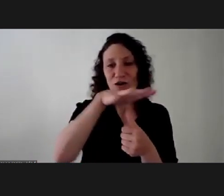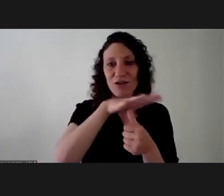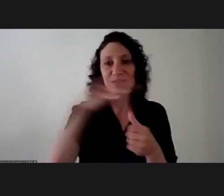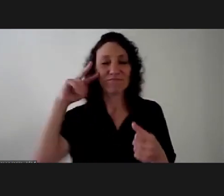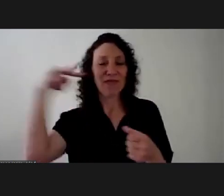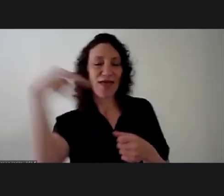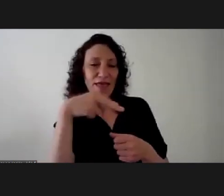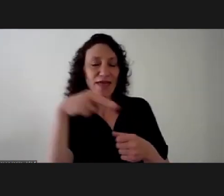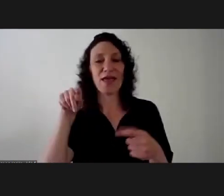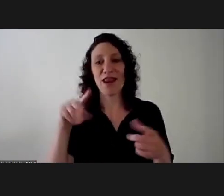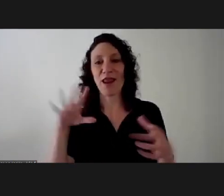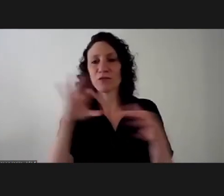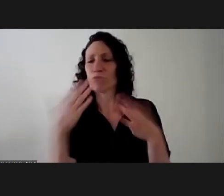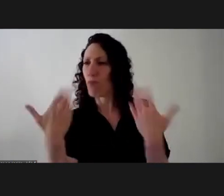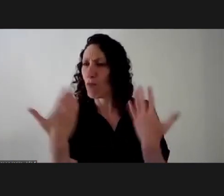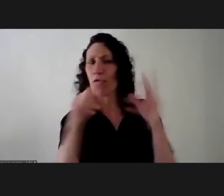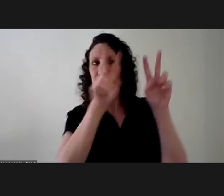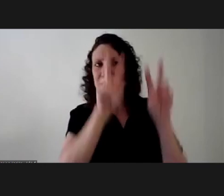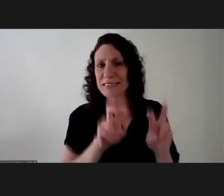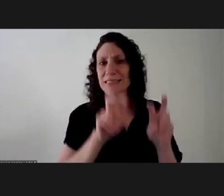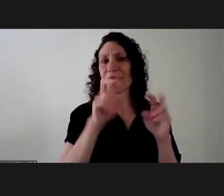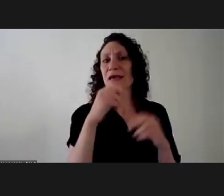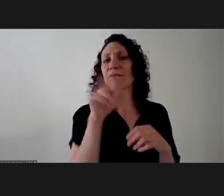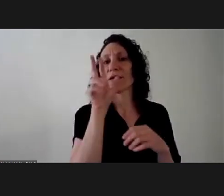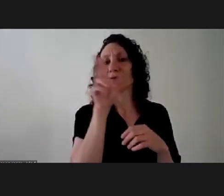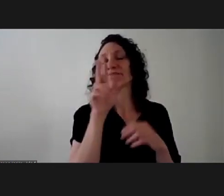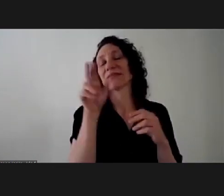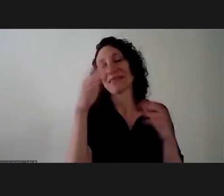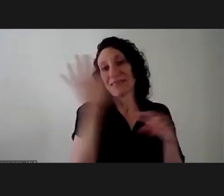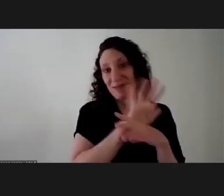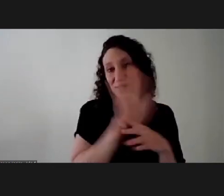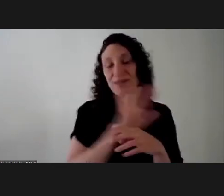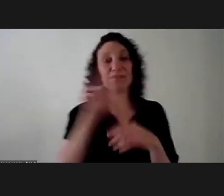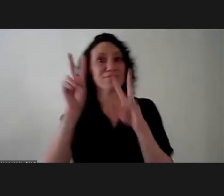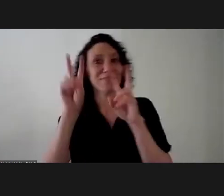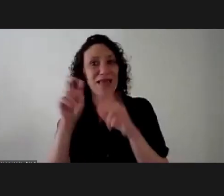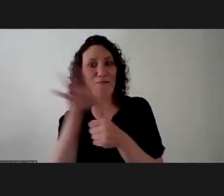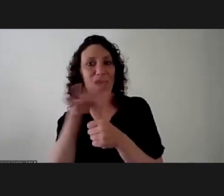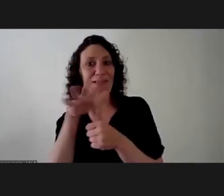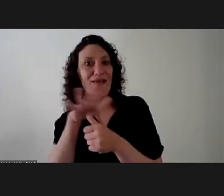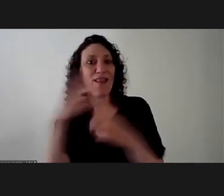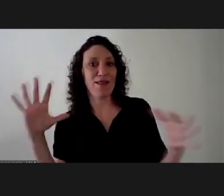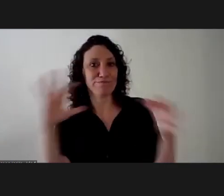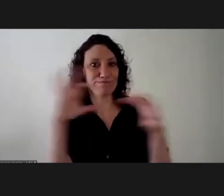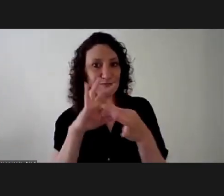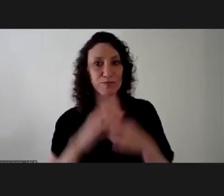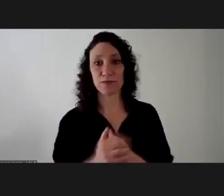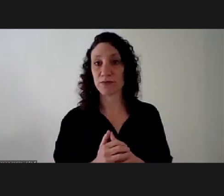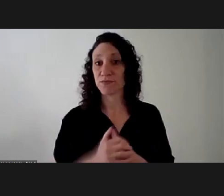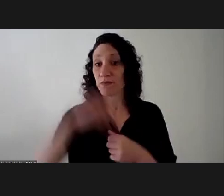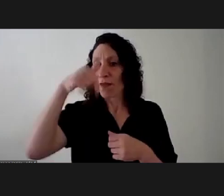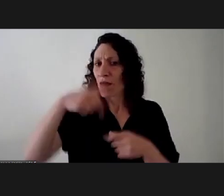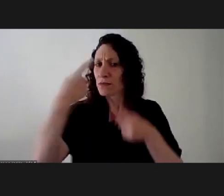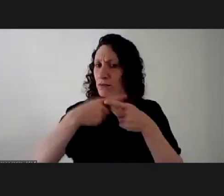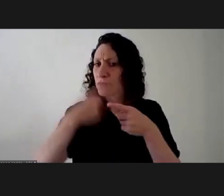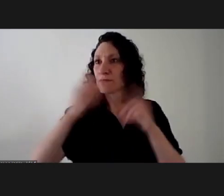forum for cinema and gender perspective and we include the agenda of gender with association with the